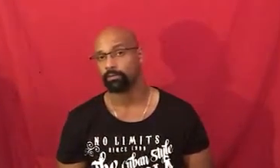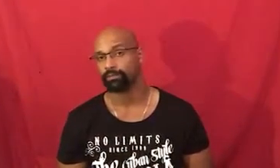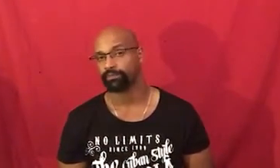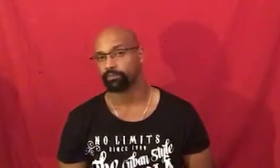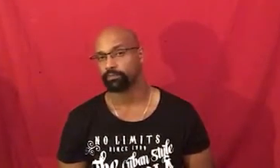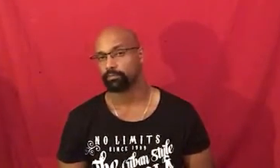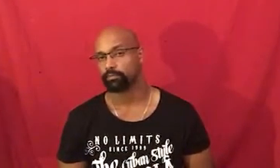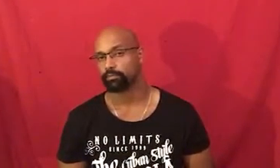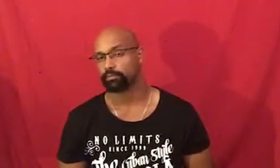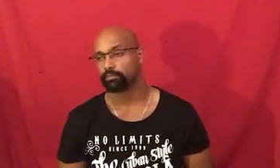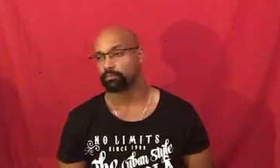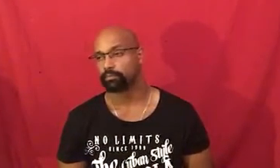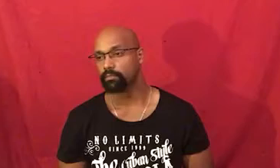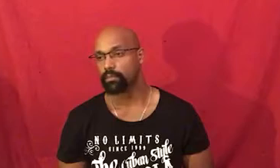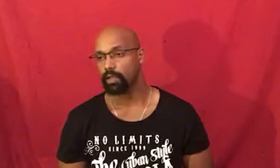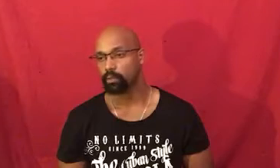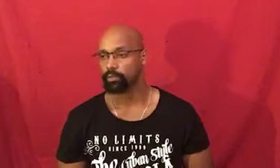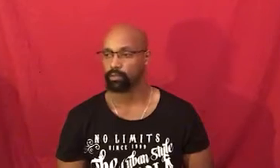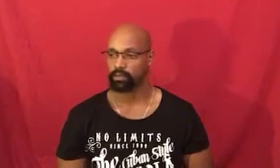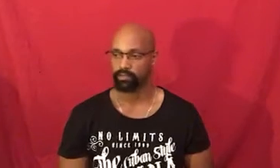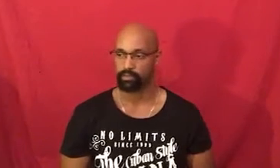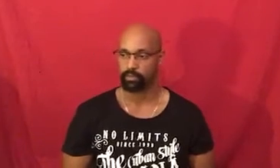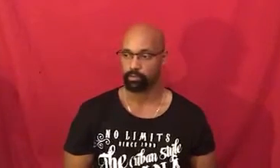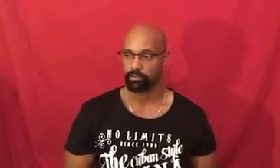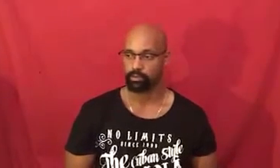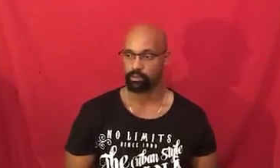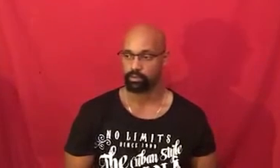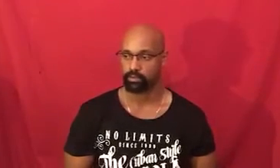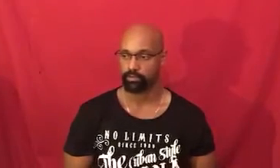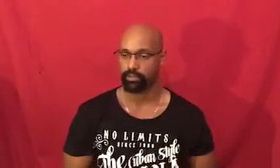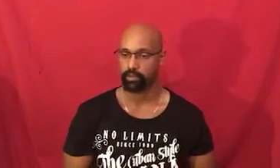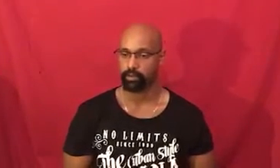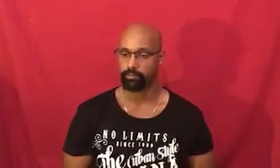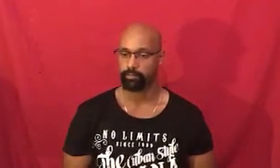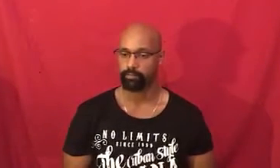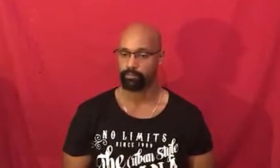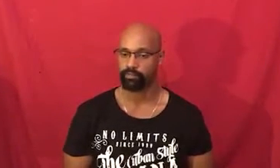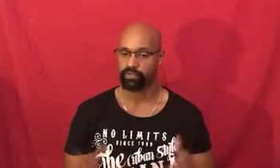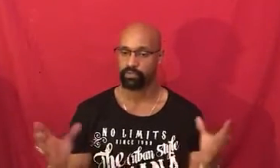when we look at those they're the